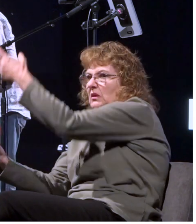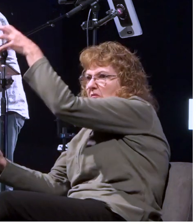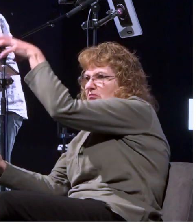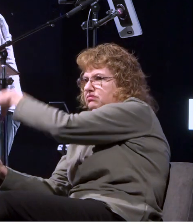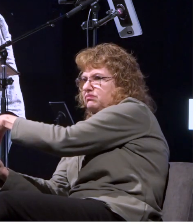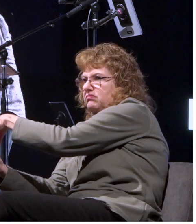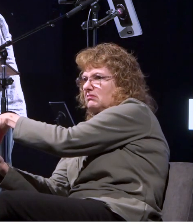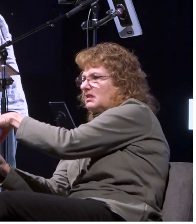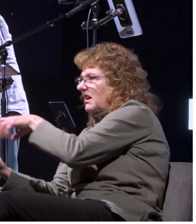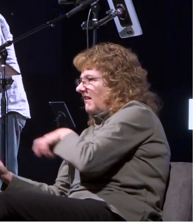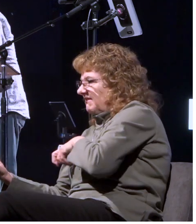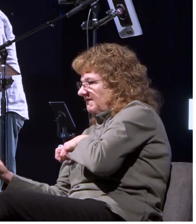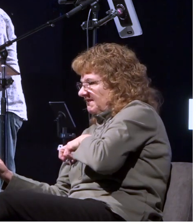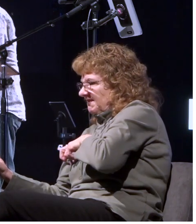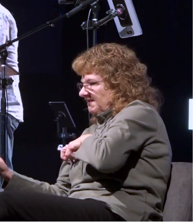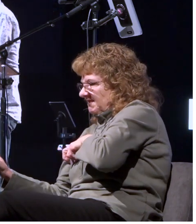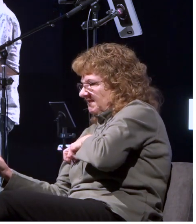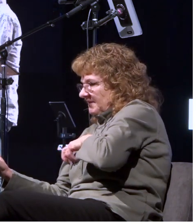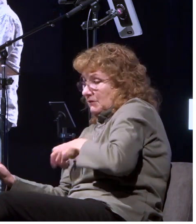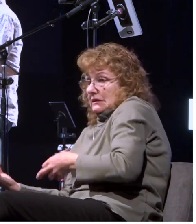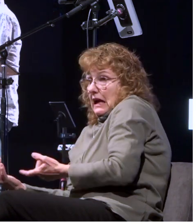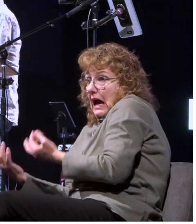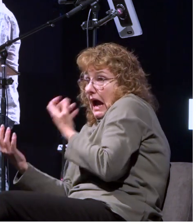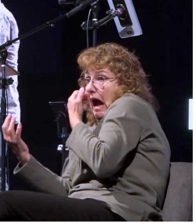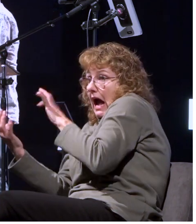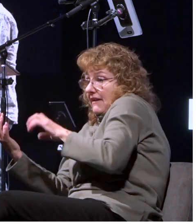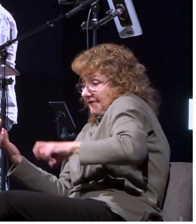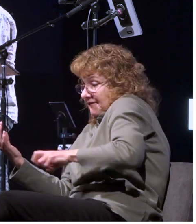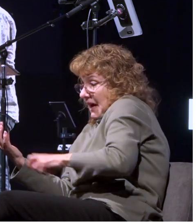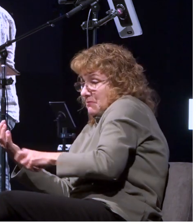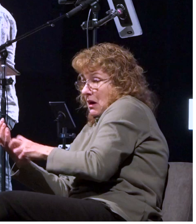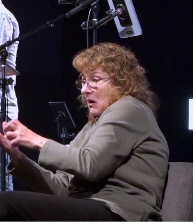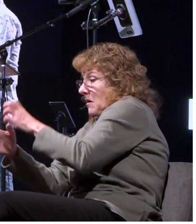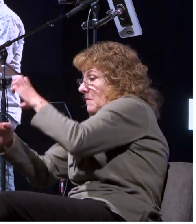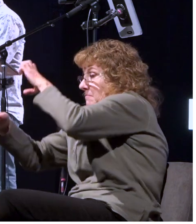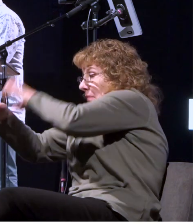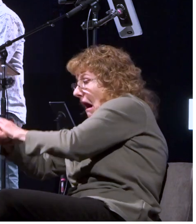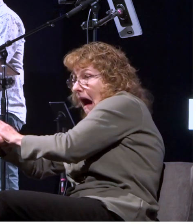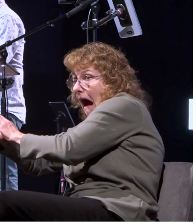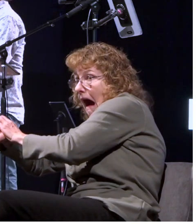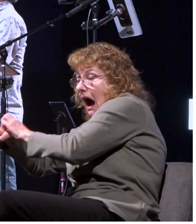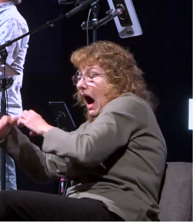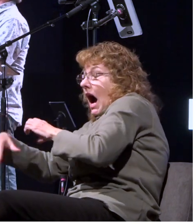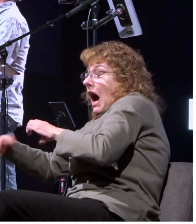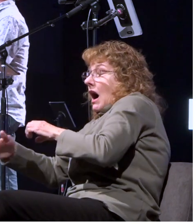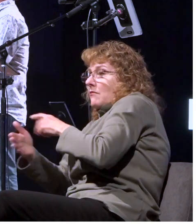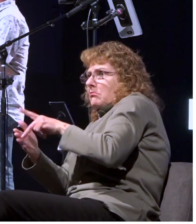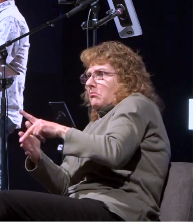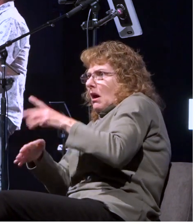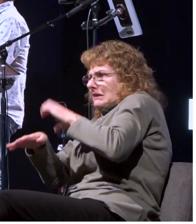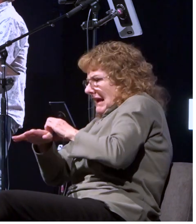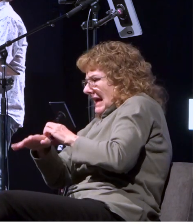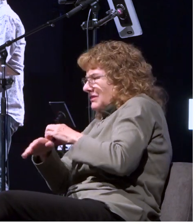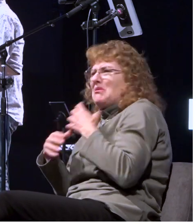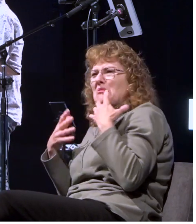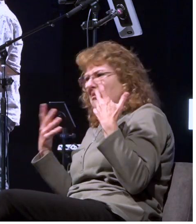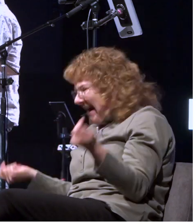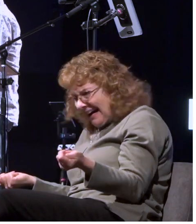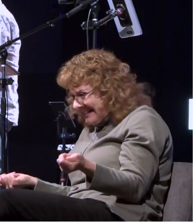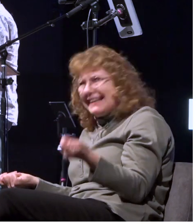uh because of the heat and fastened onto his hand you're like what come on i just went through this shipwreck and now i